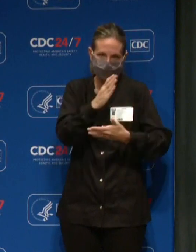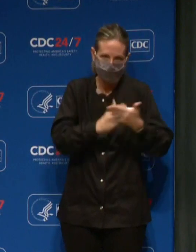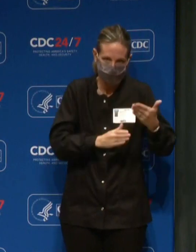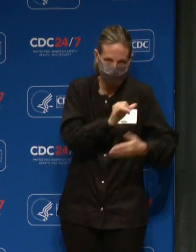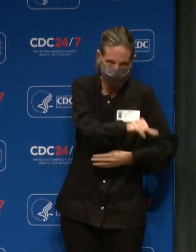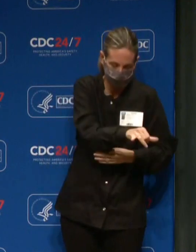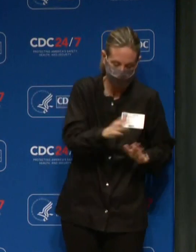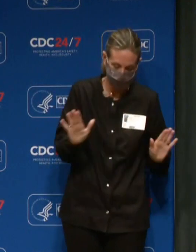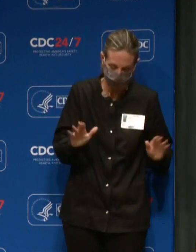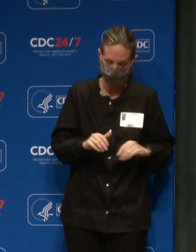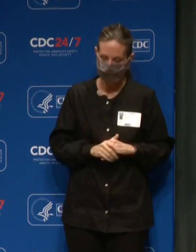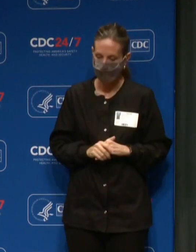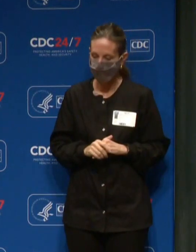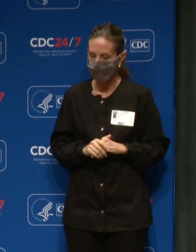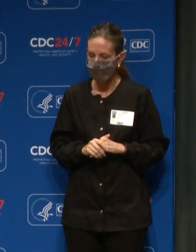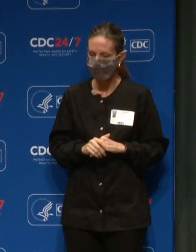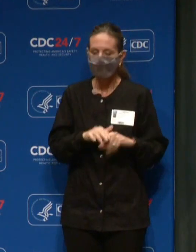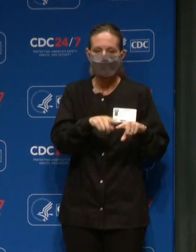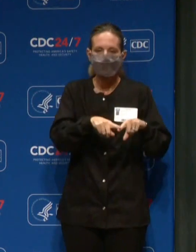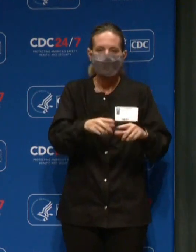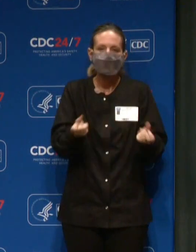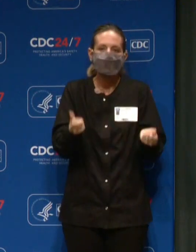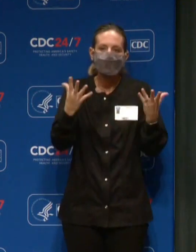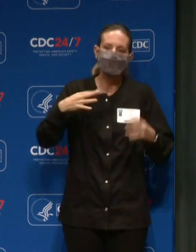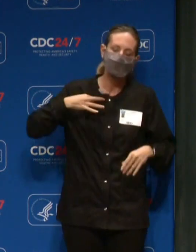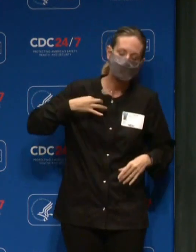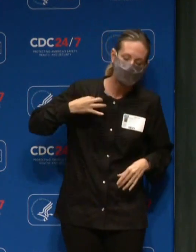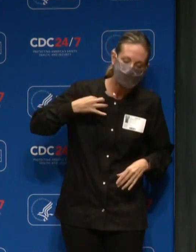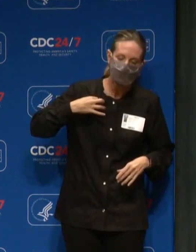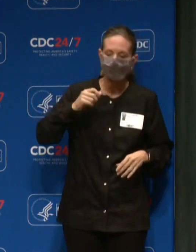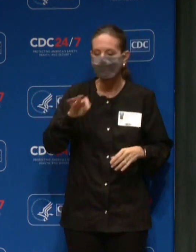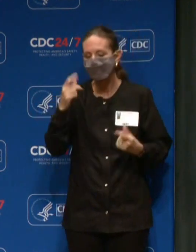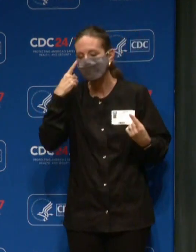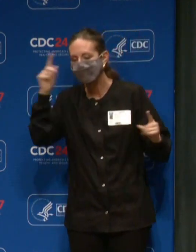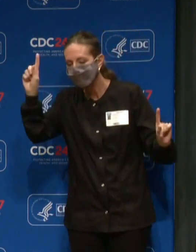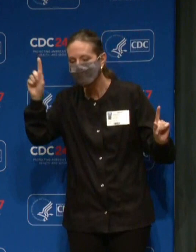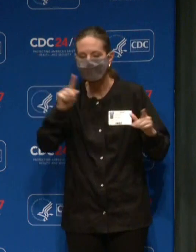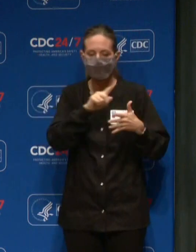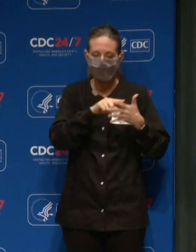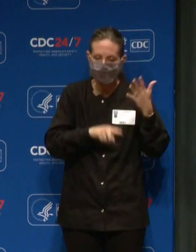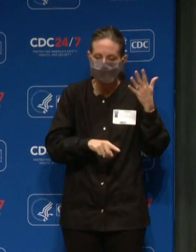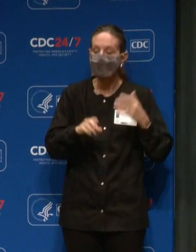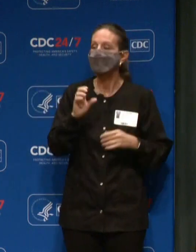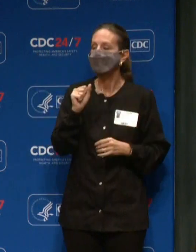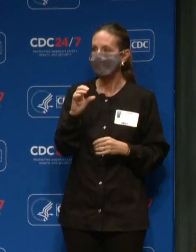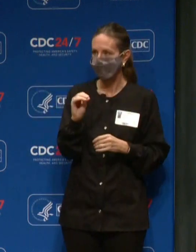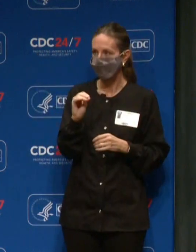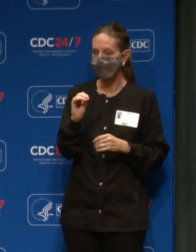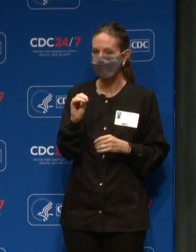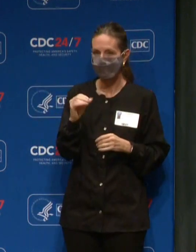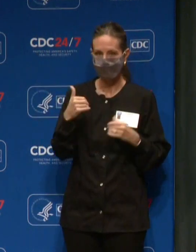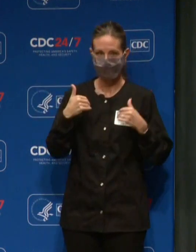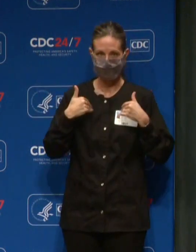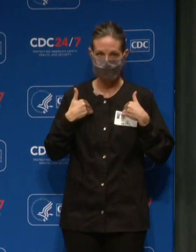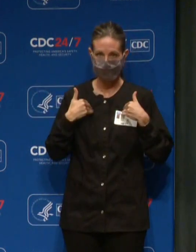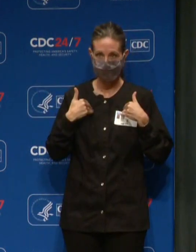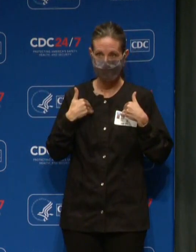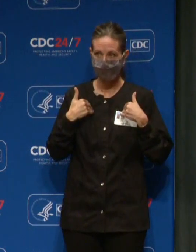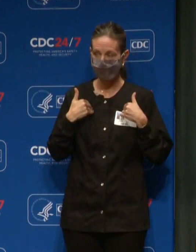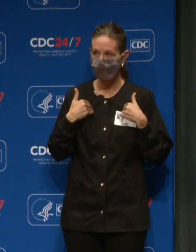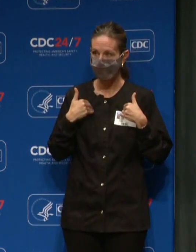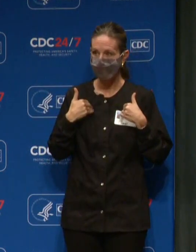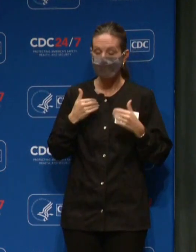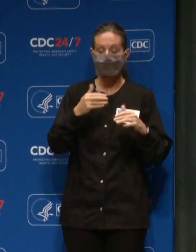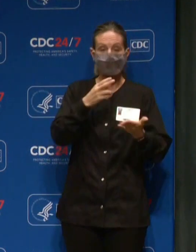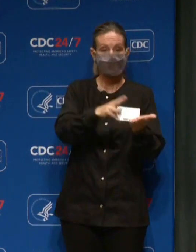We are, as Dr. Butler mentioned, concurrently manufacturing commercial scale production of all six of the vaccines that we have investments or